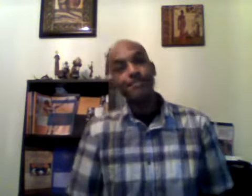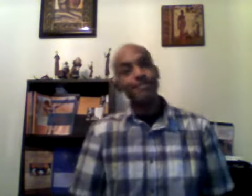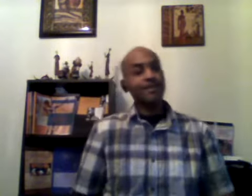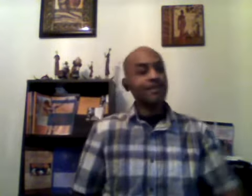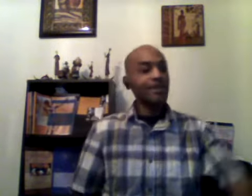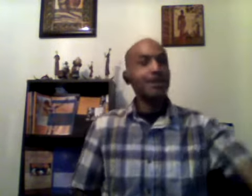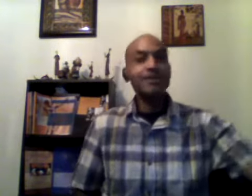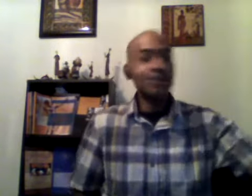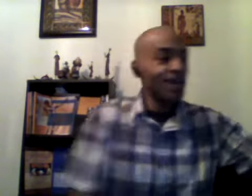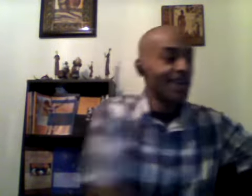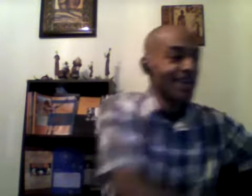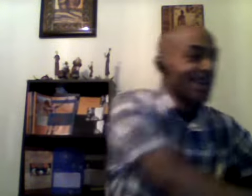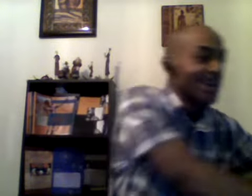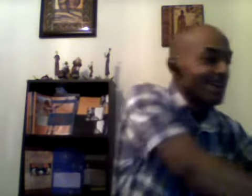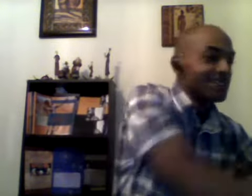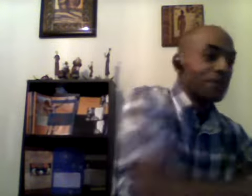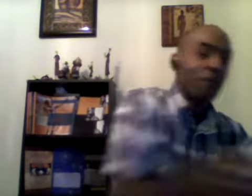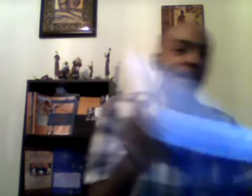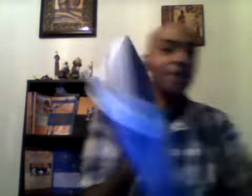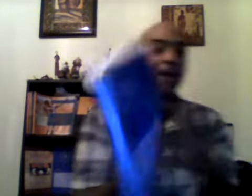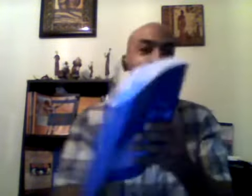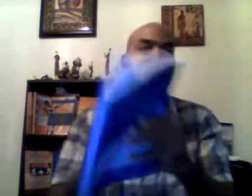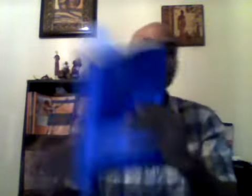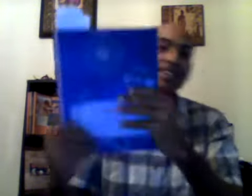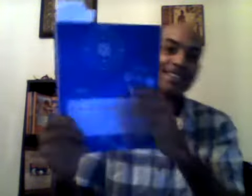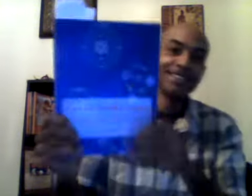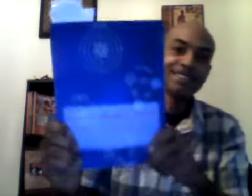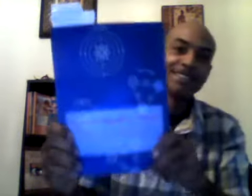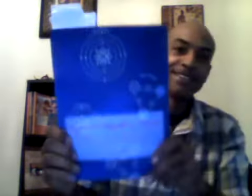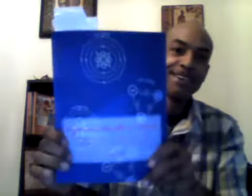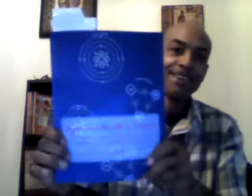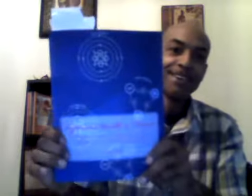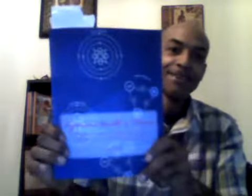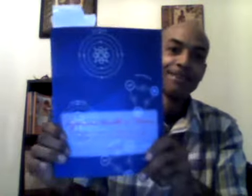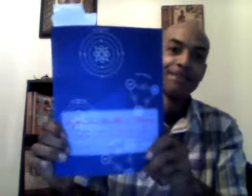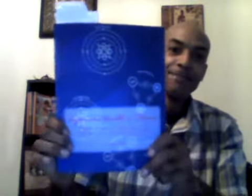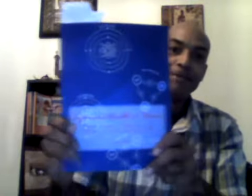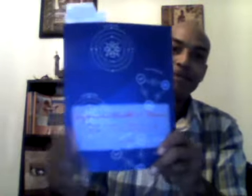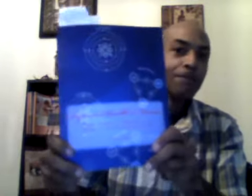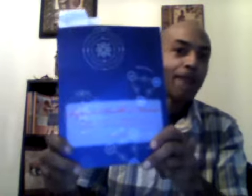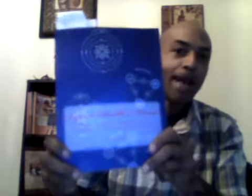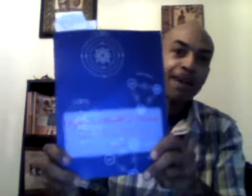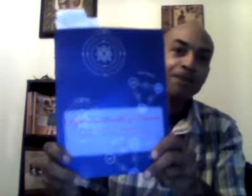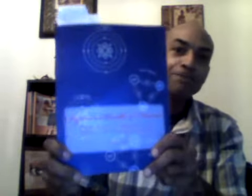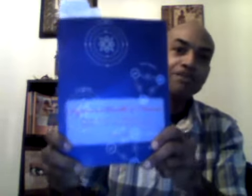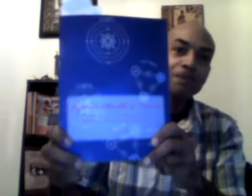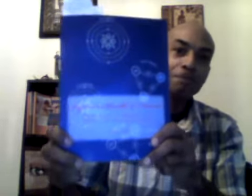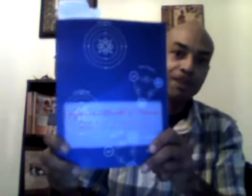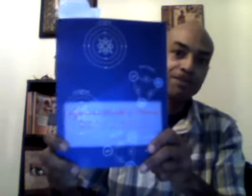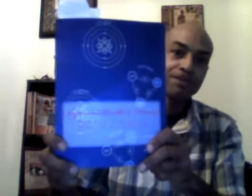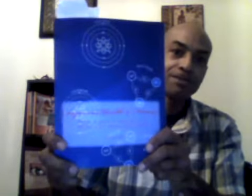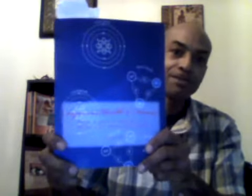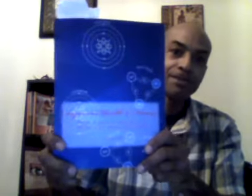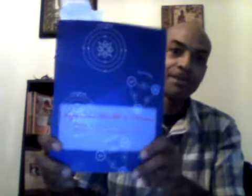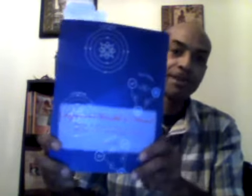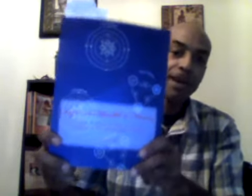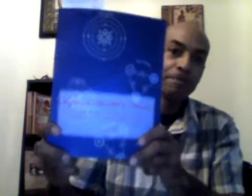see so we supreme health and fitness from atoms to muscle a